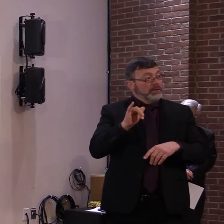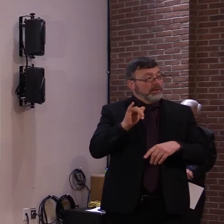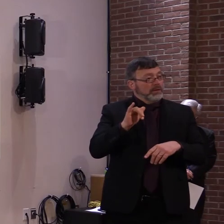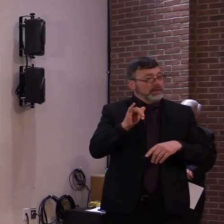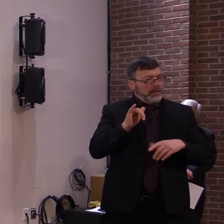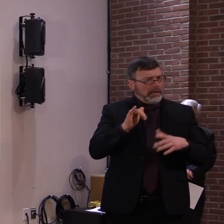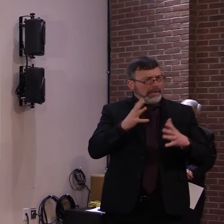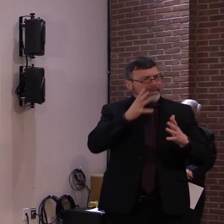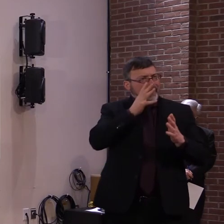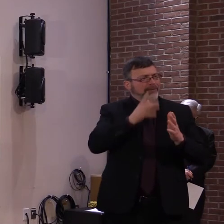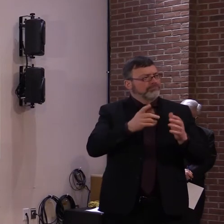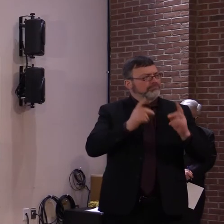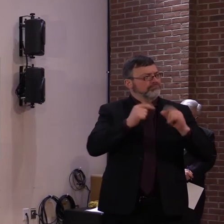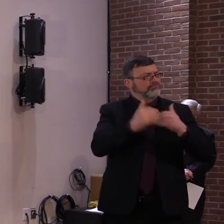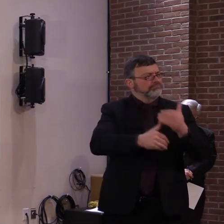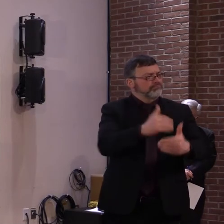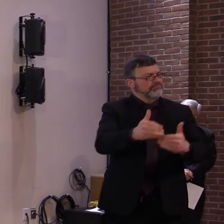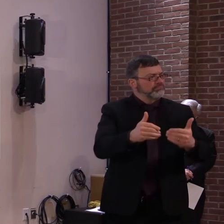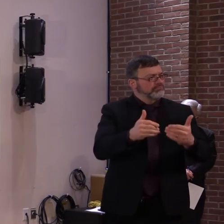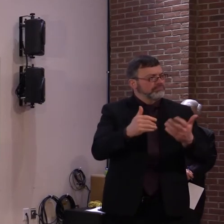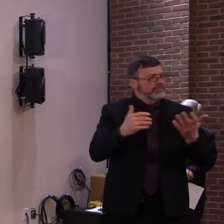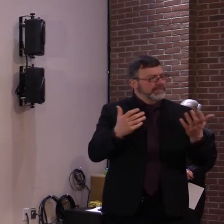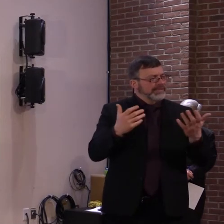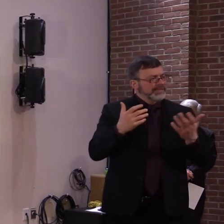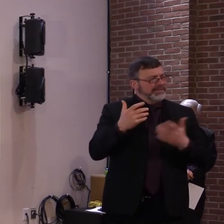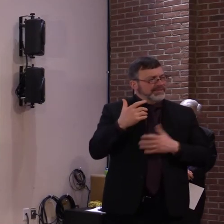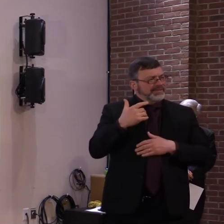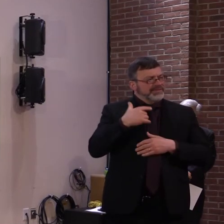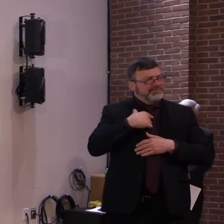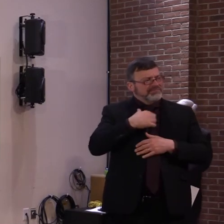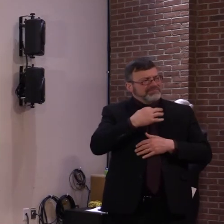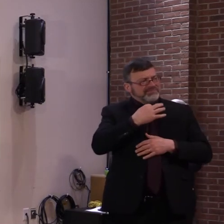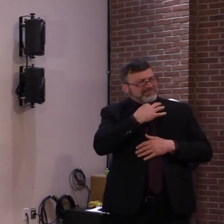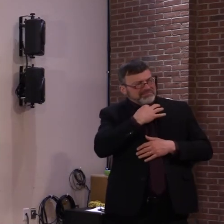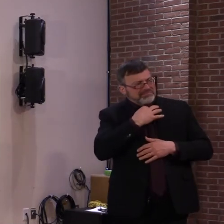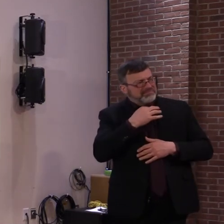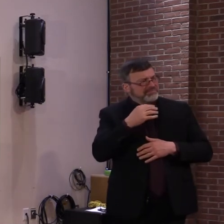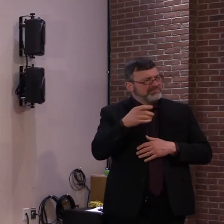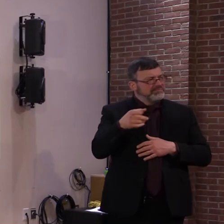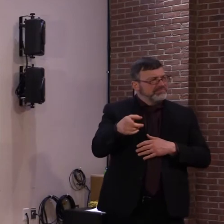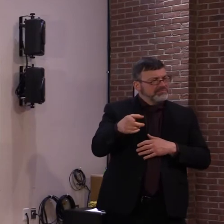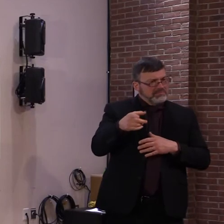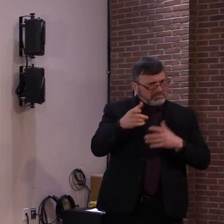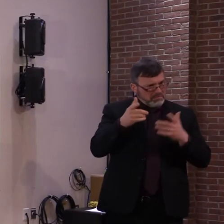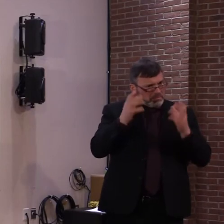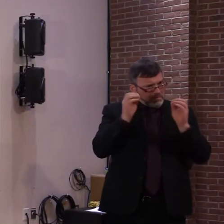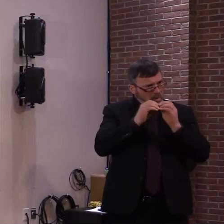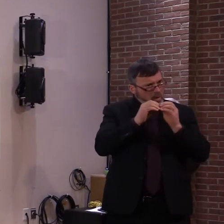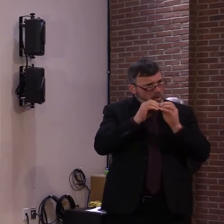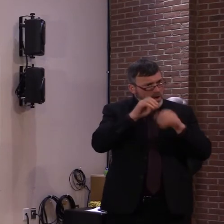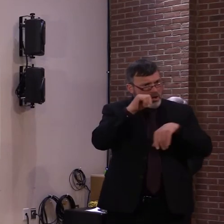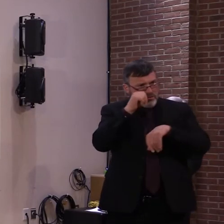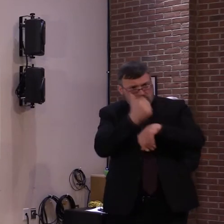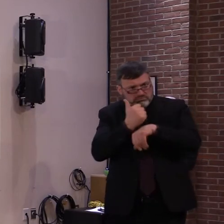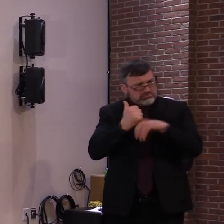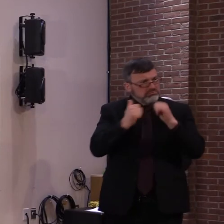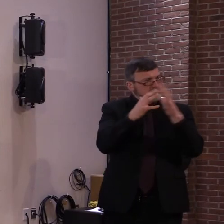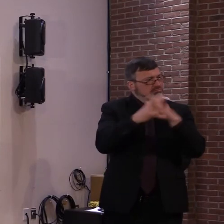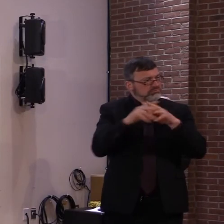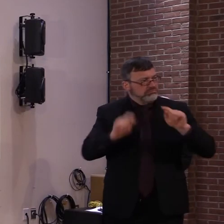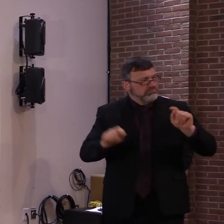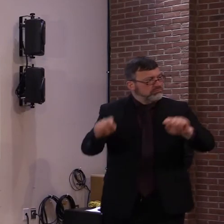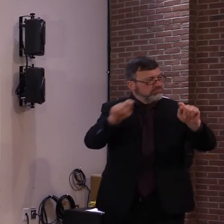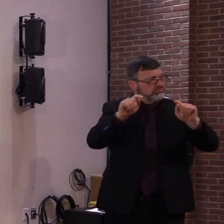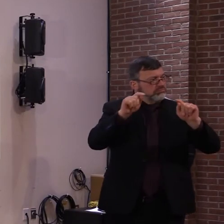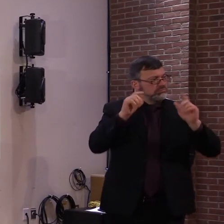any plans in place to expand the number of testing sites for PCR tests. And, and also, sort of as a follow up was, uh,